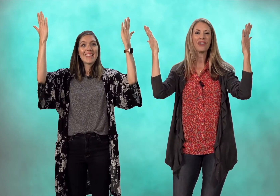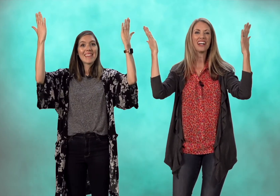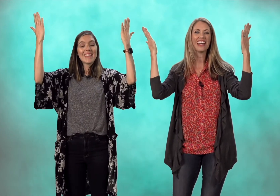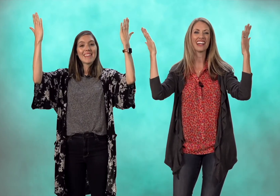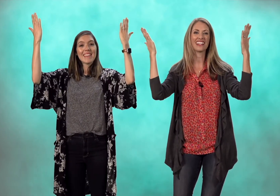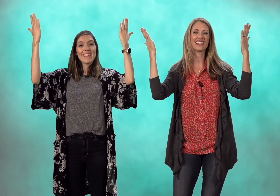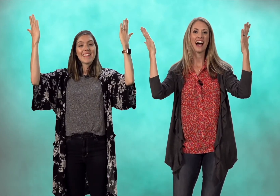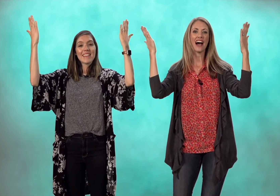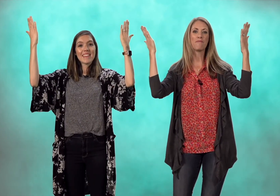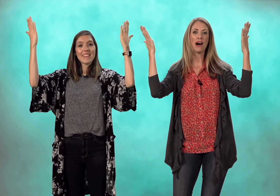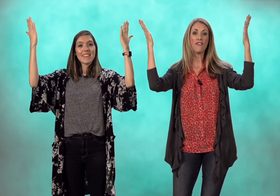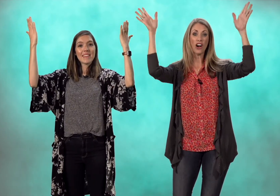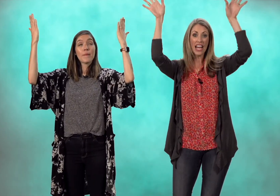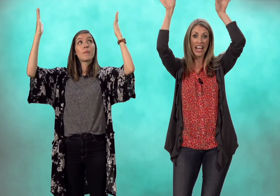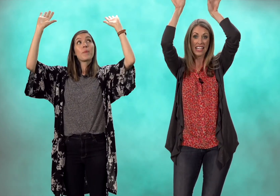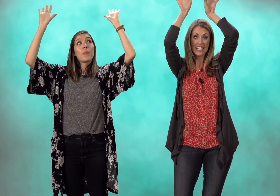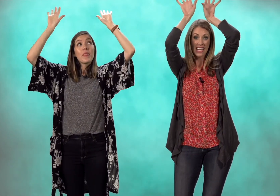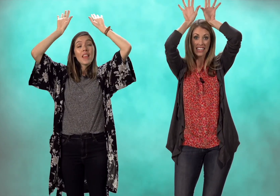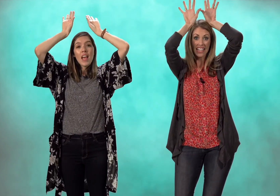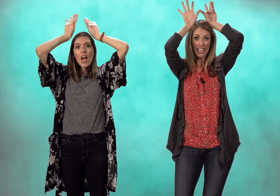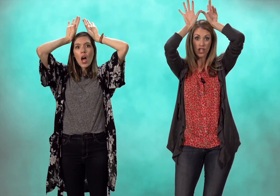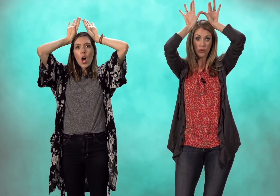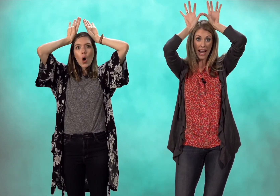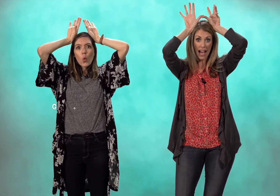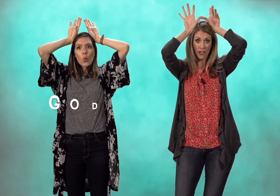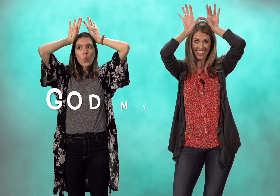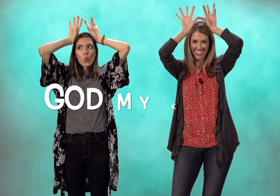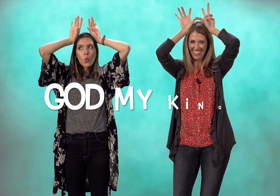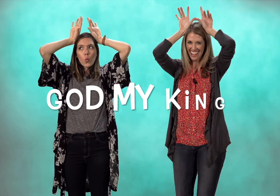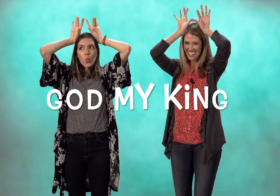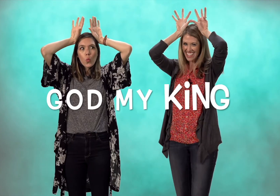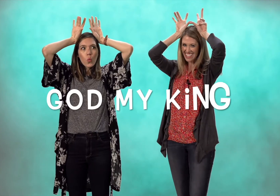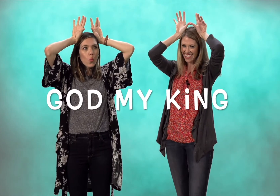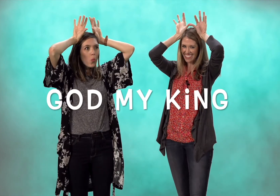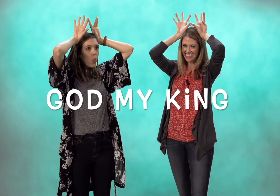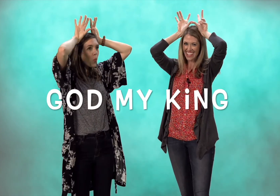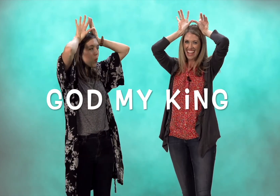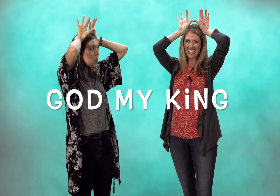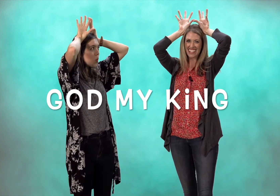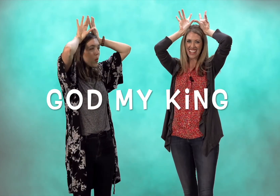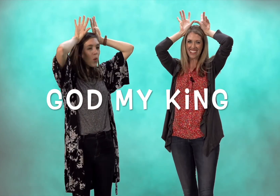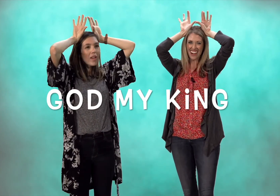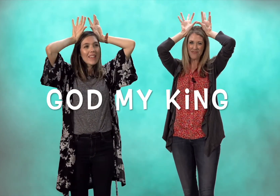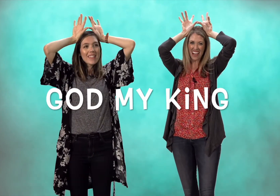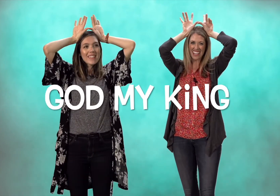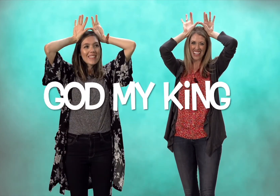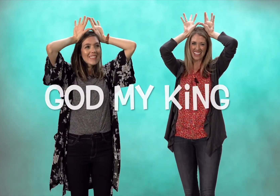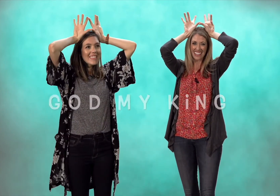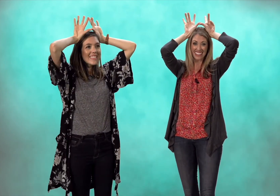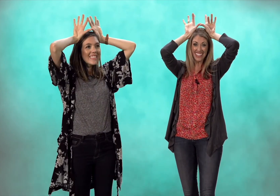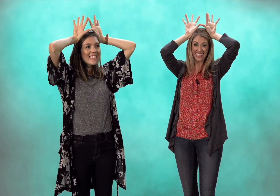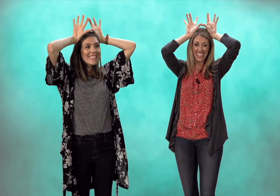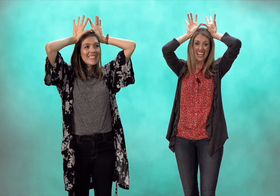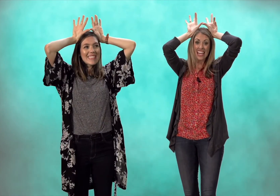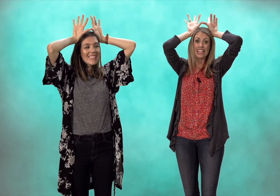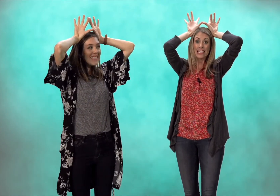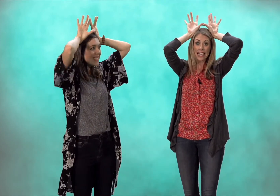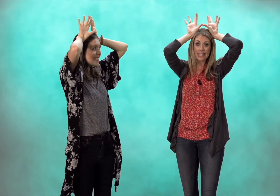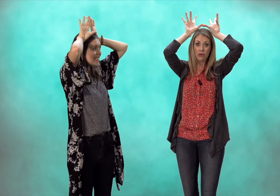hands above our heads like a crown yeah shiny crown good and say god my king good next we will